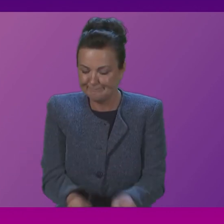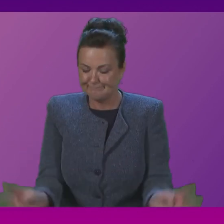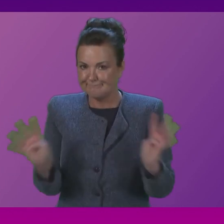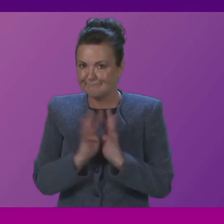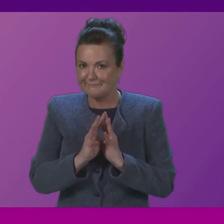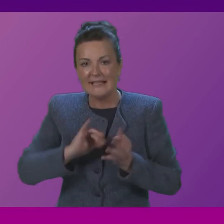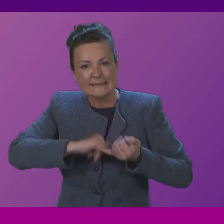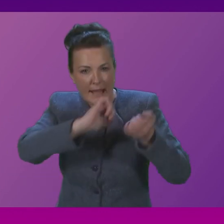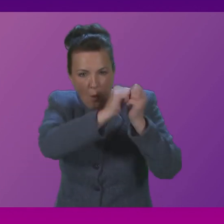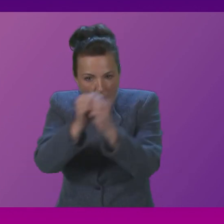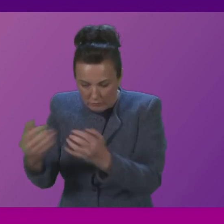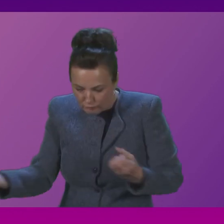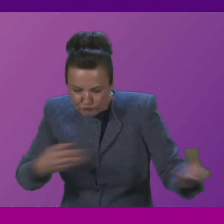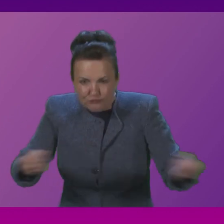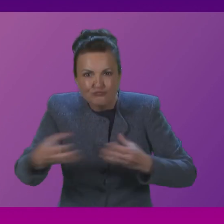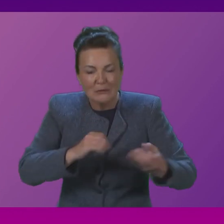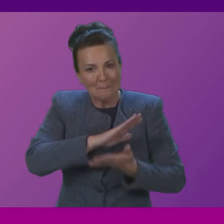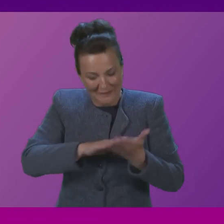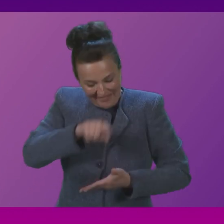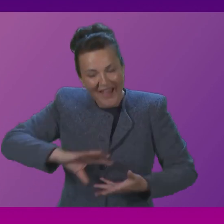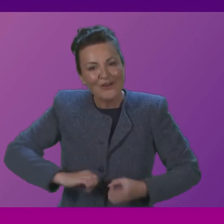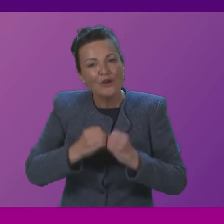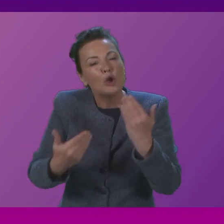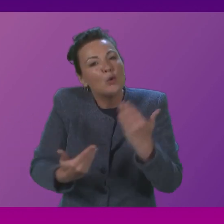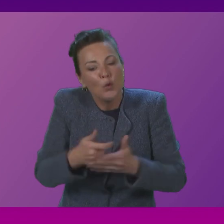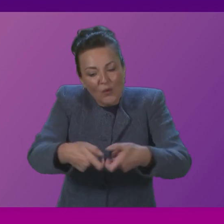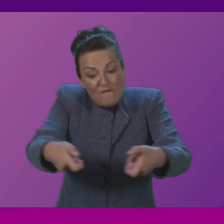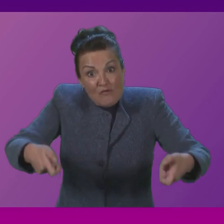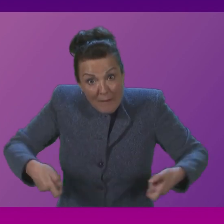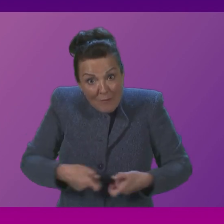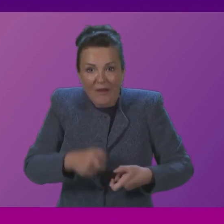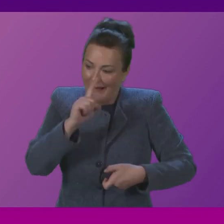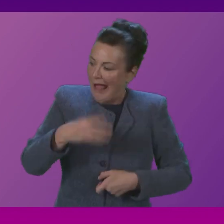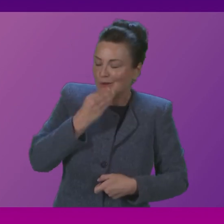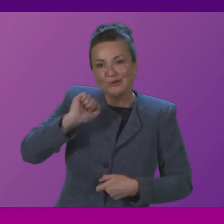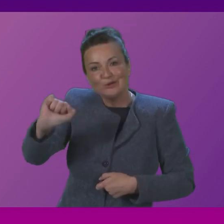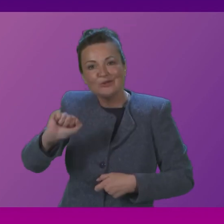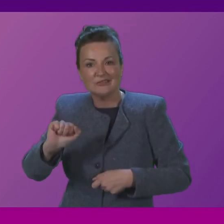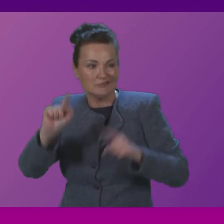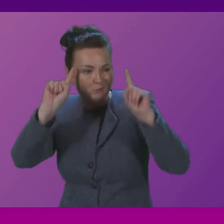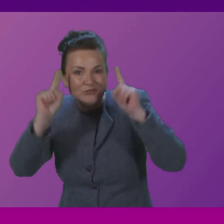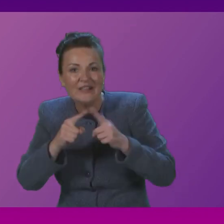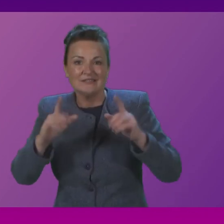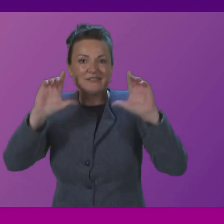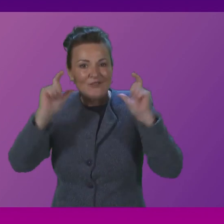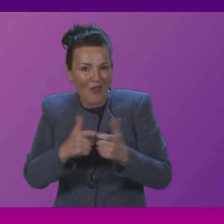framework for mental health services in universities and colleges and be linked to the wider mental health and wellbeing strategy